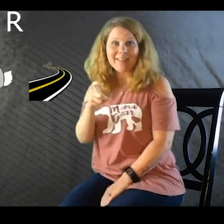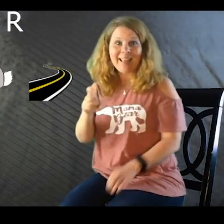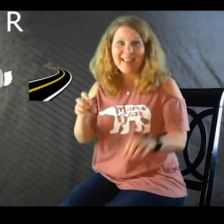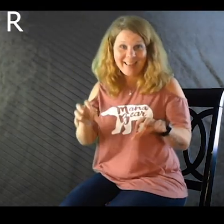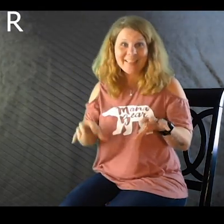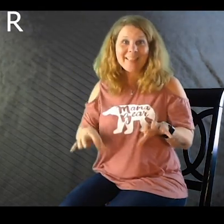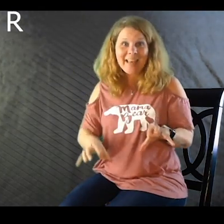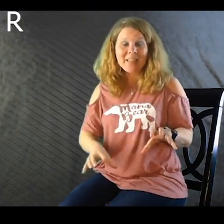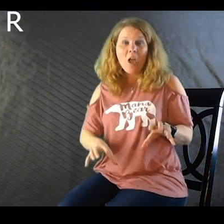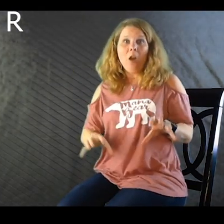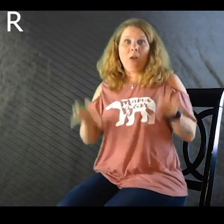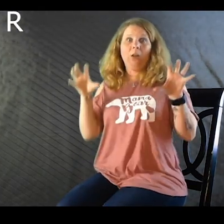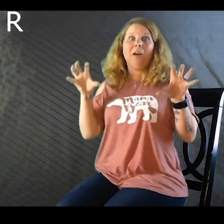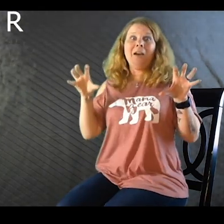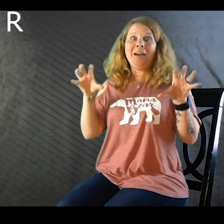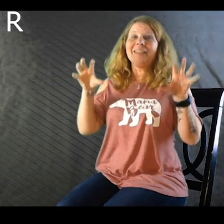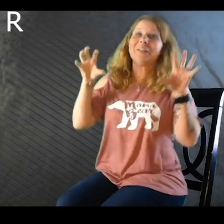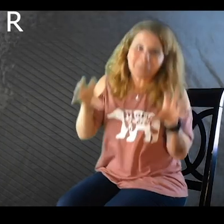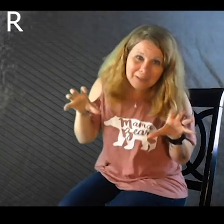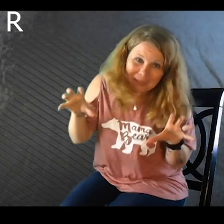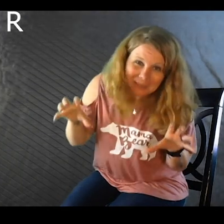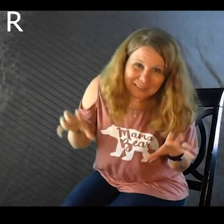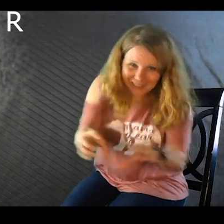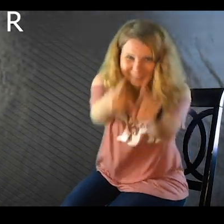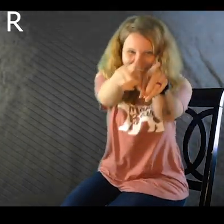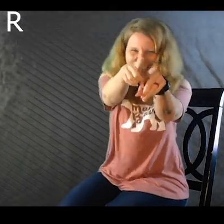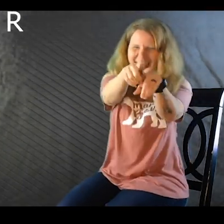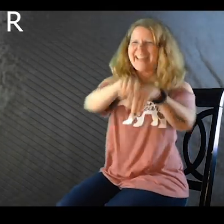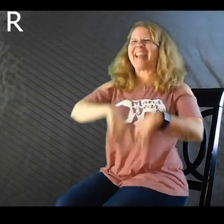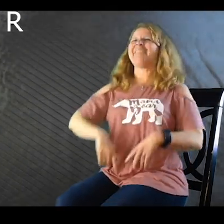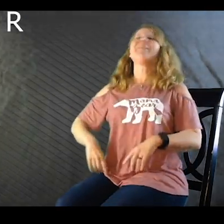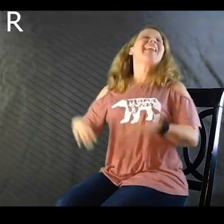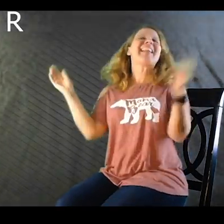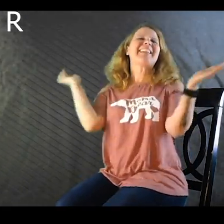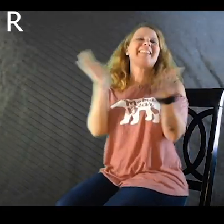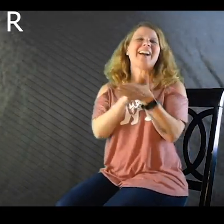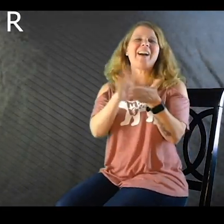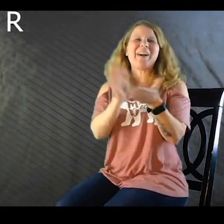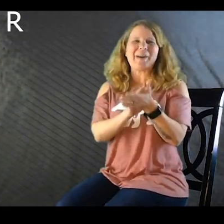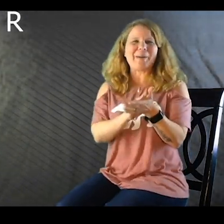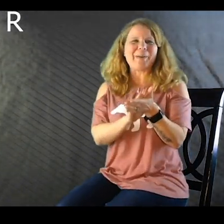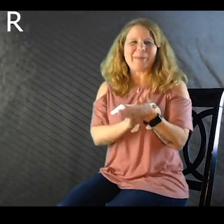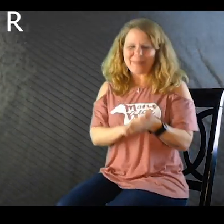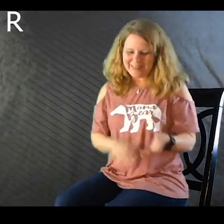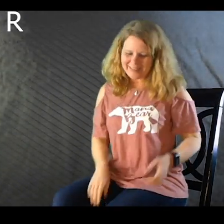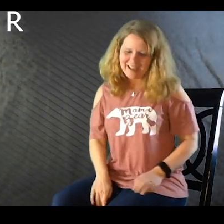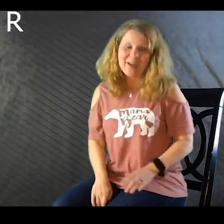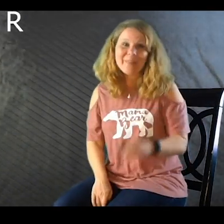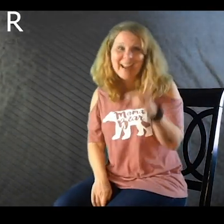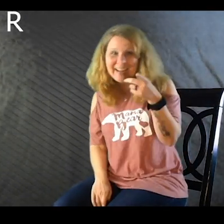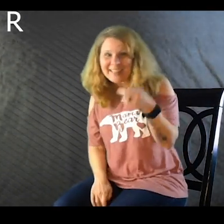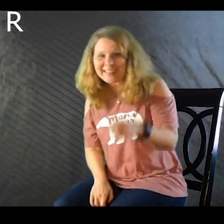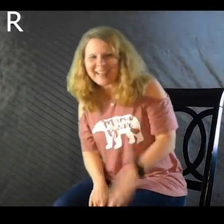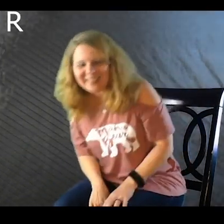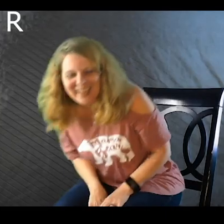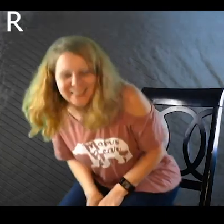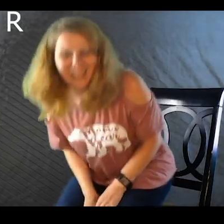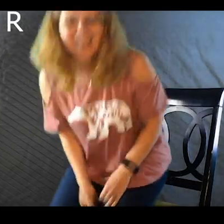It says R. You got it! Way to go! Alright, I'll see you guys next time.